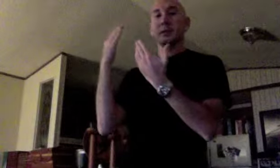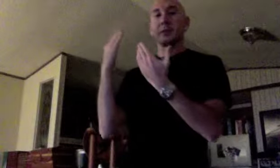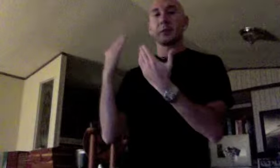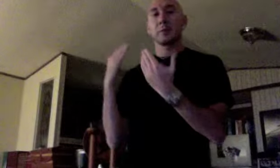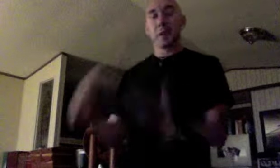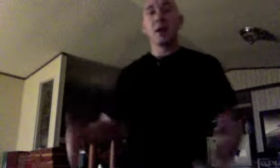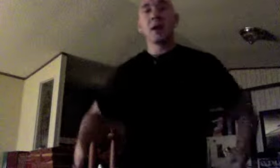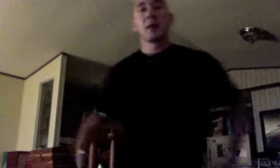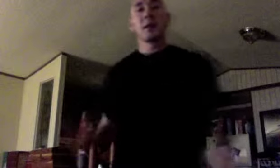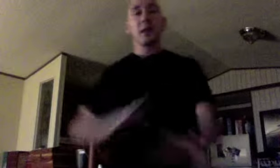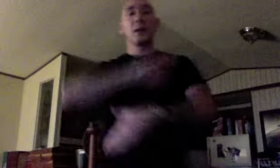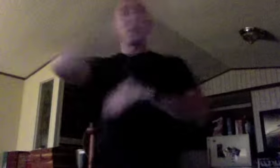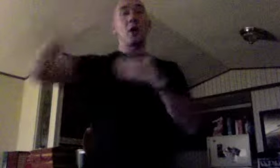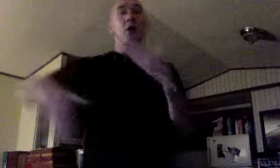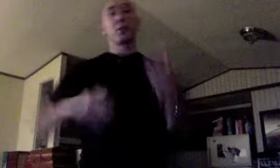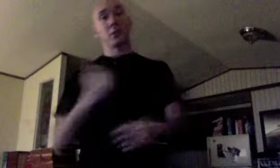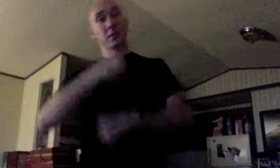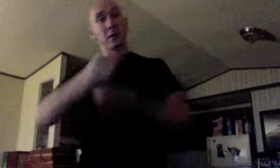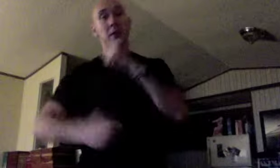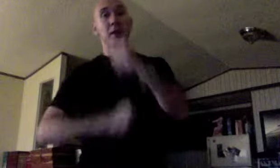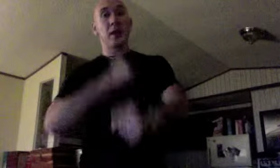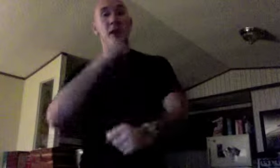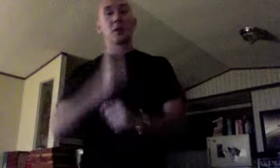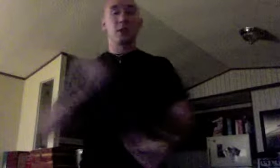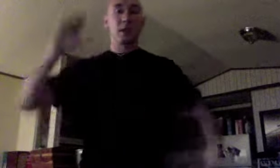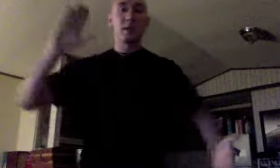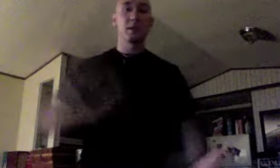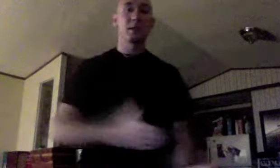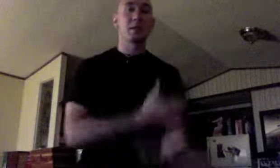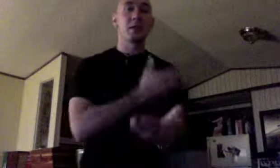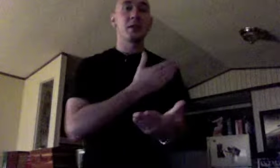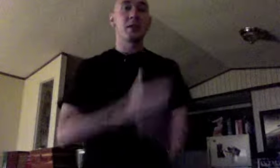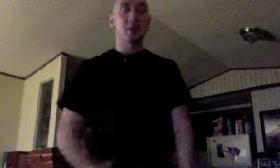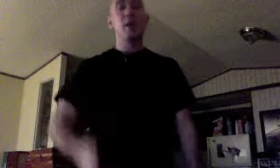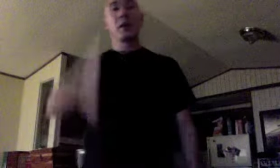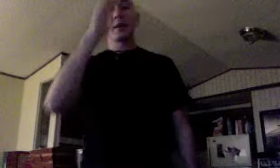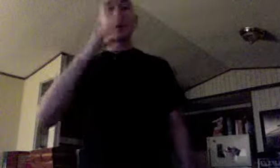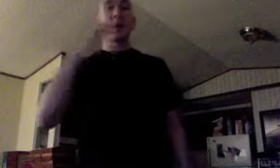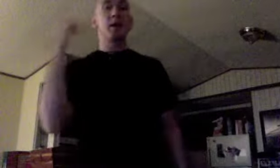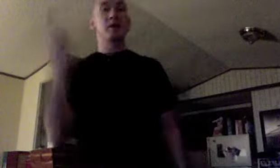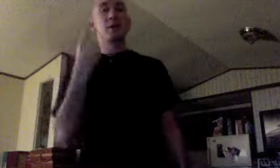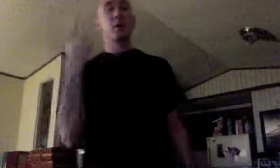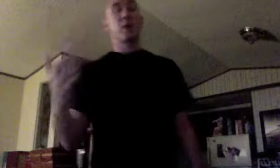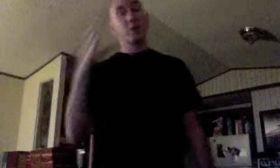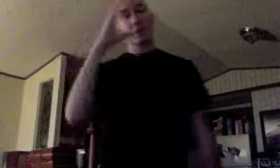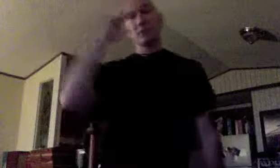Christ all creation sing, gods and sons.